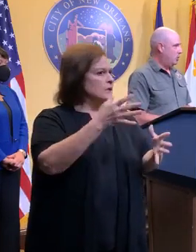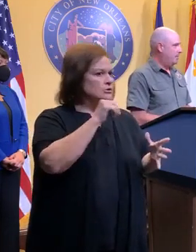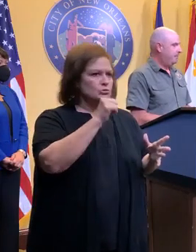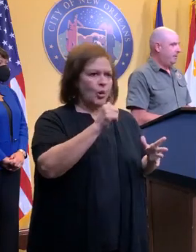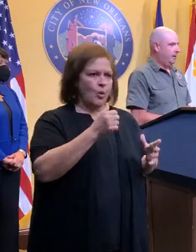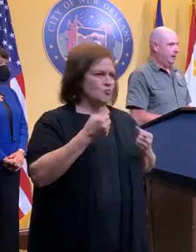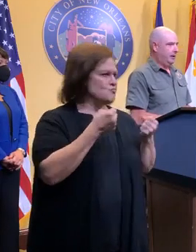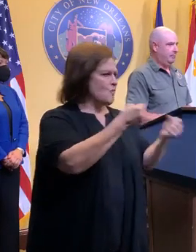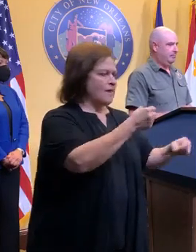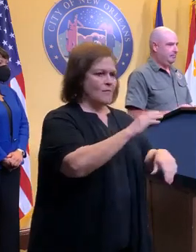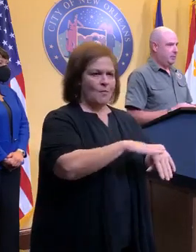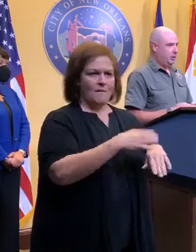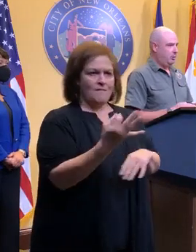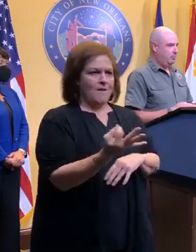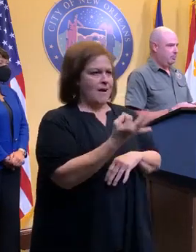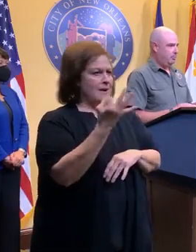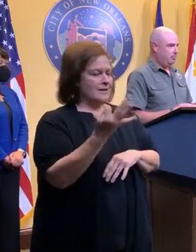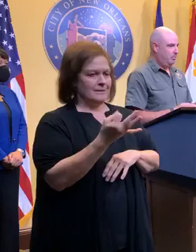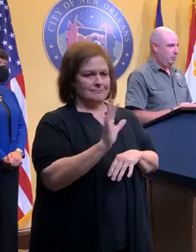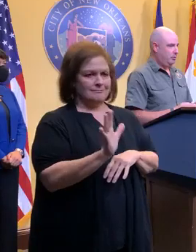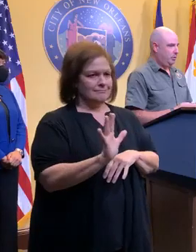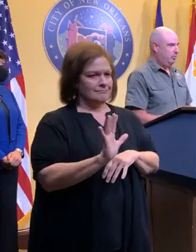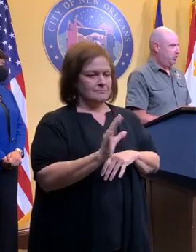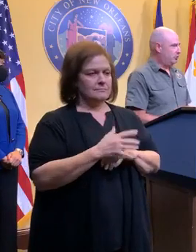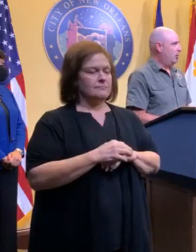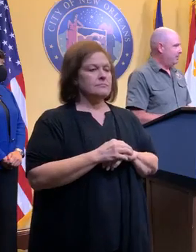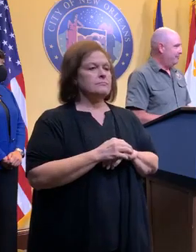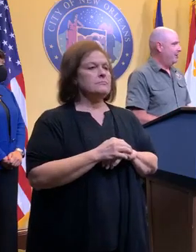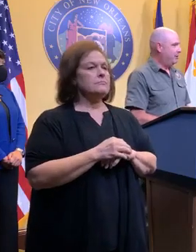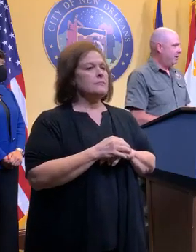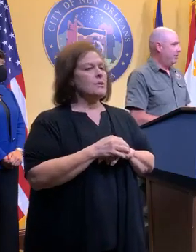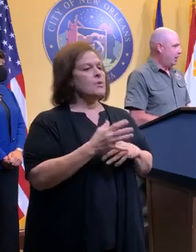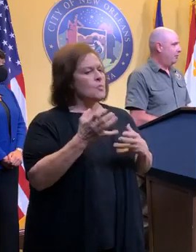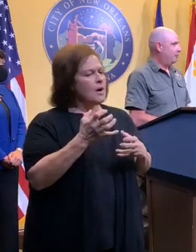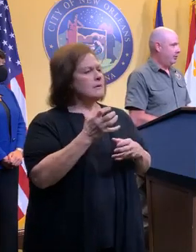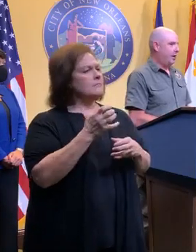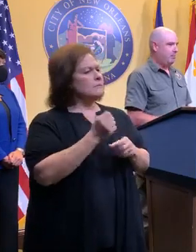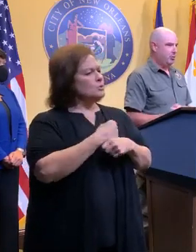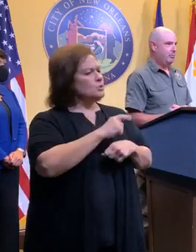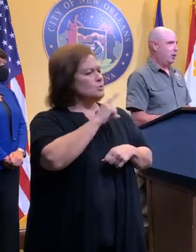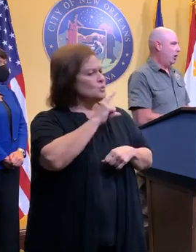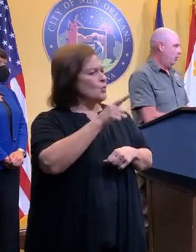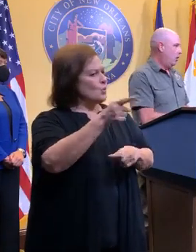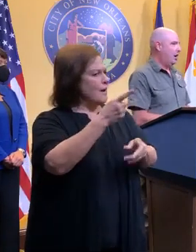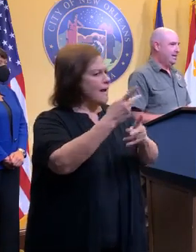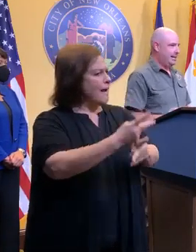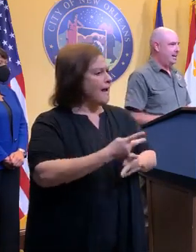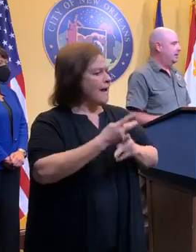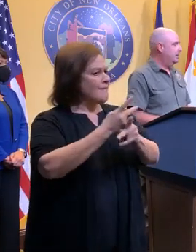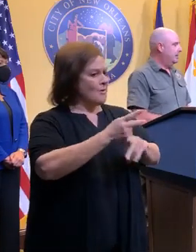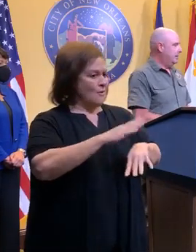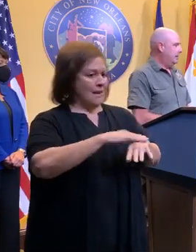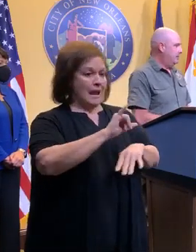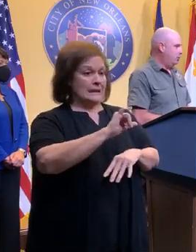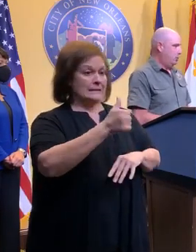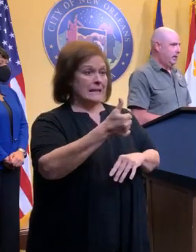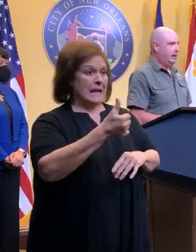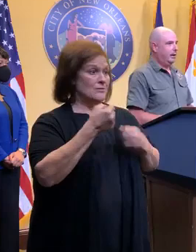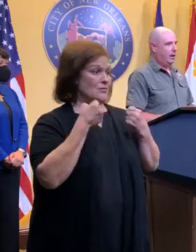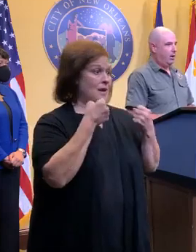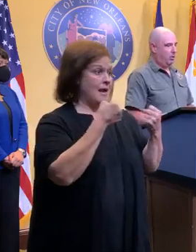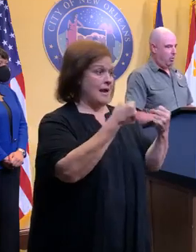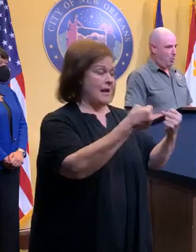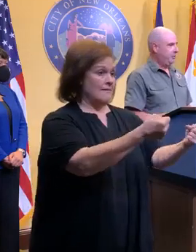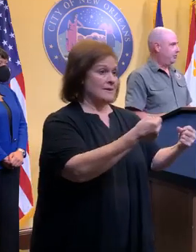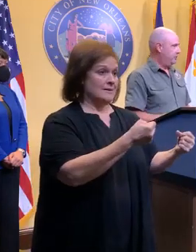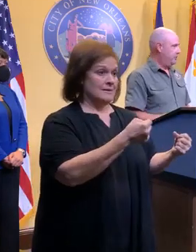starts coming ashore, you know, you just want to be very, very careful with that movement along I-10 between